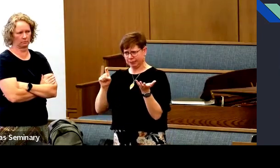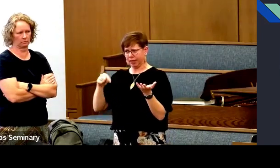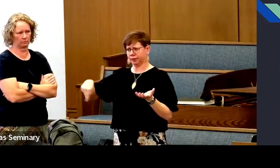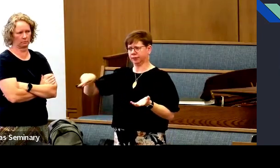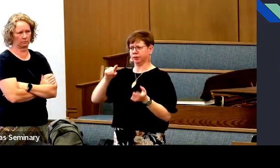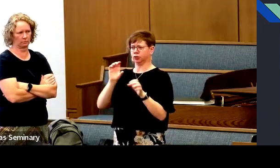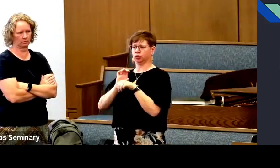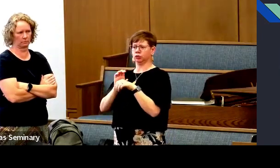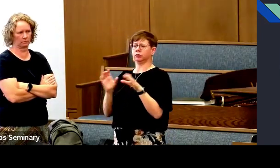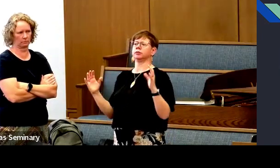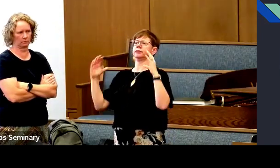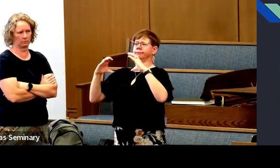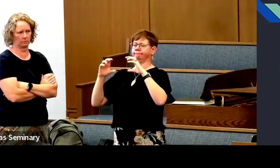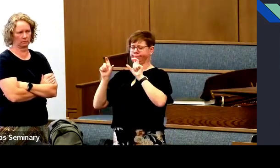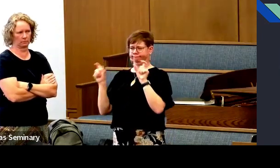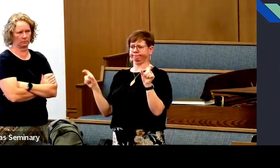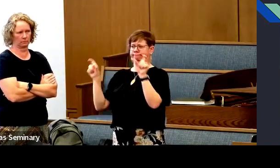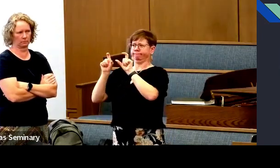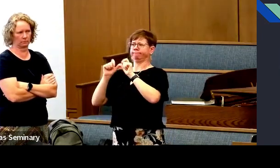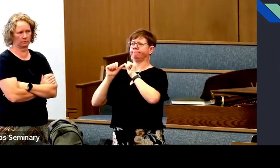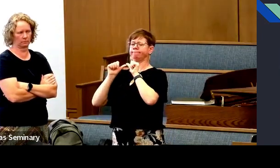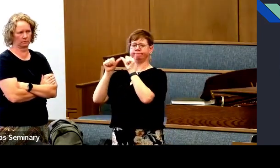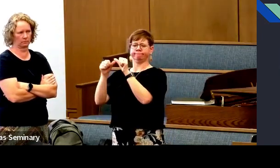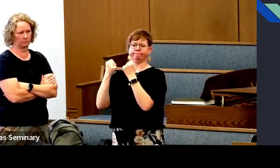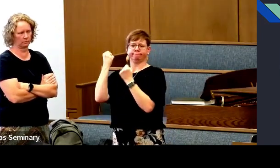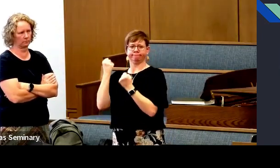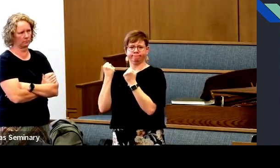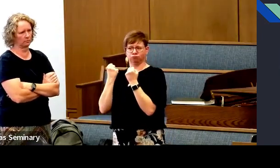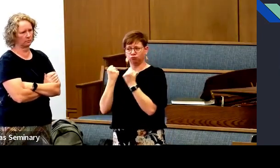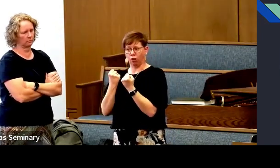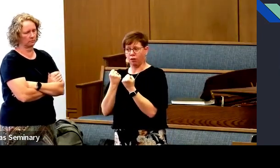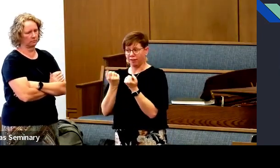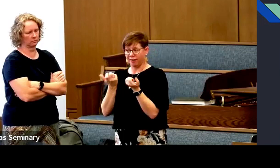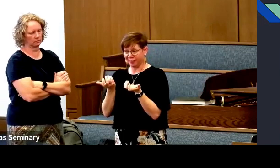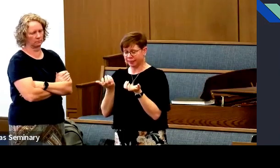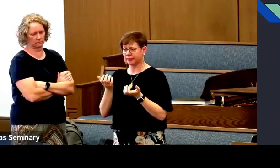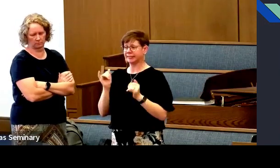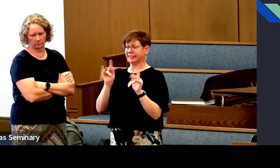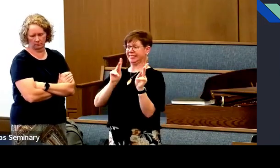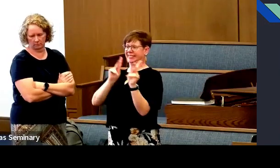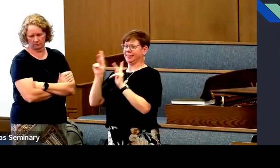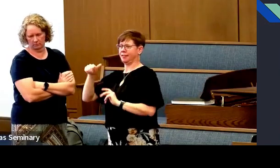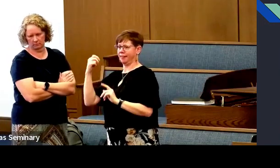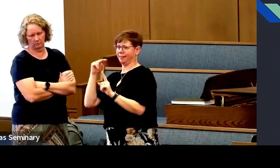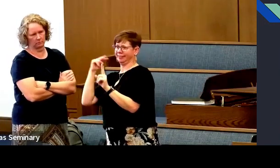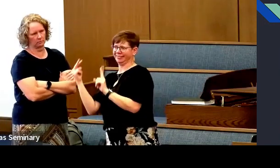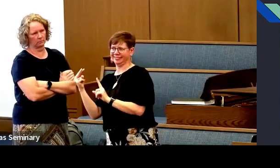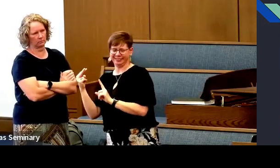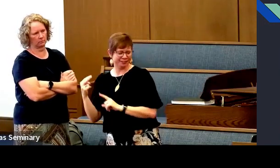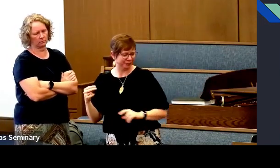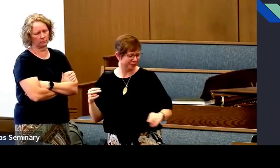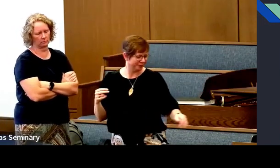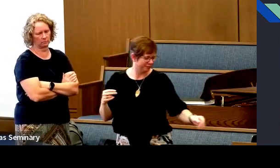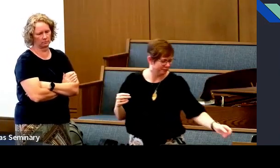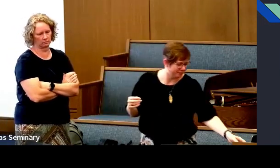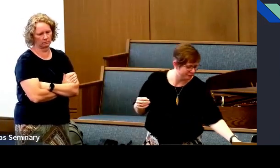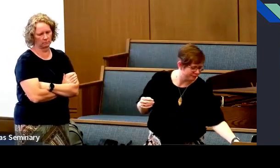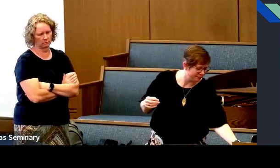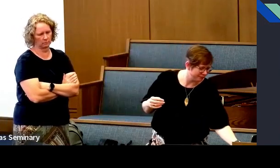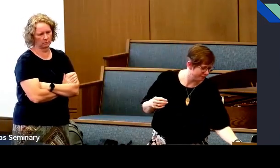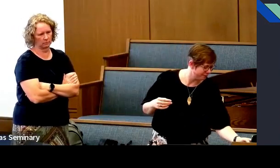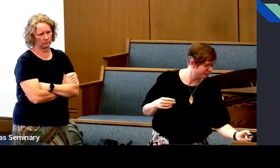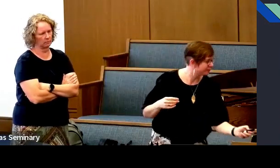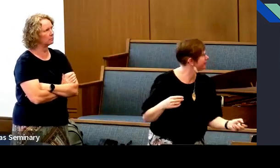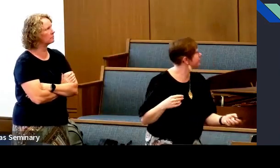And if we just put the keystone up there, it would fall, right? We couldn't do that. So, let me